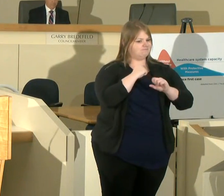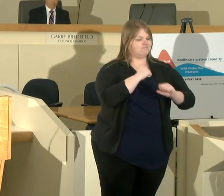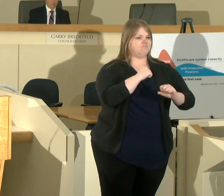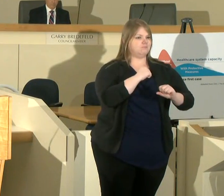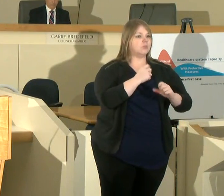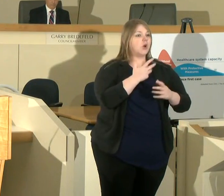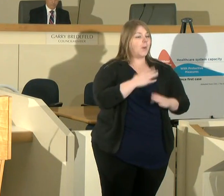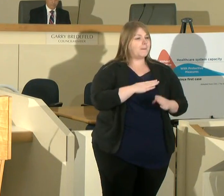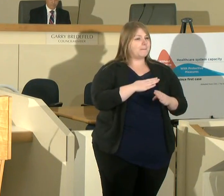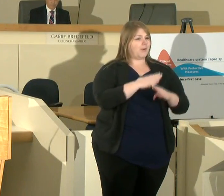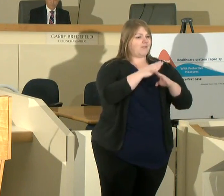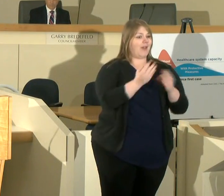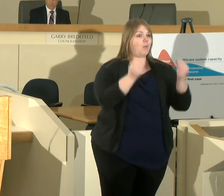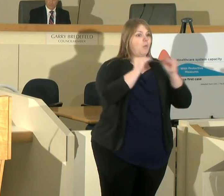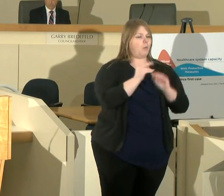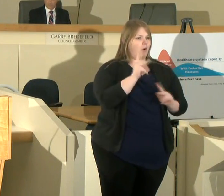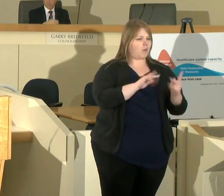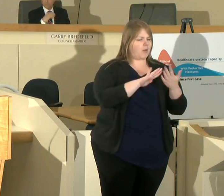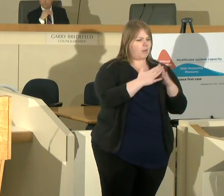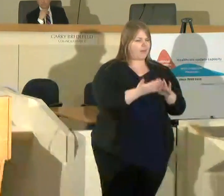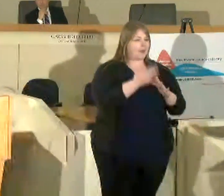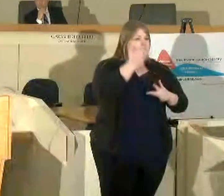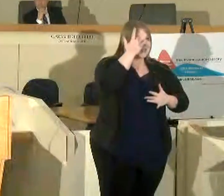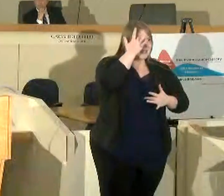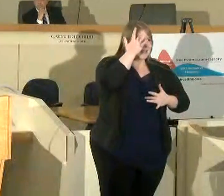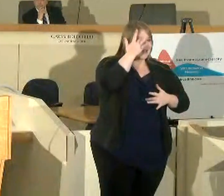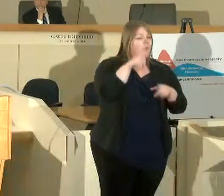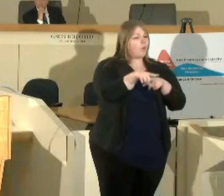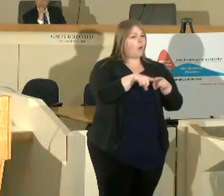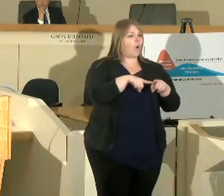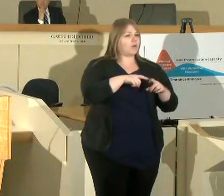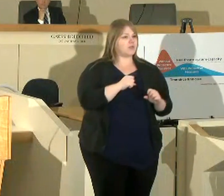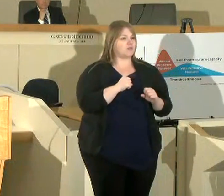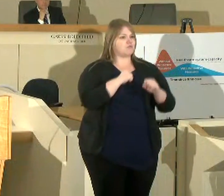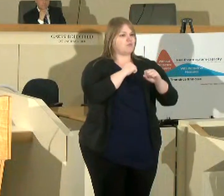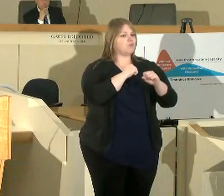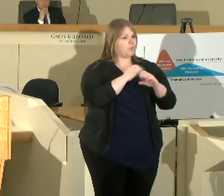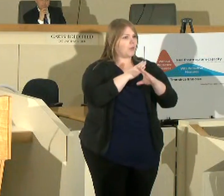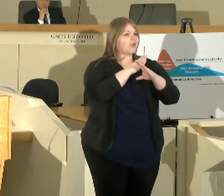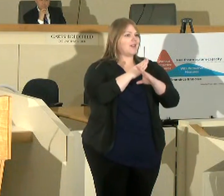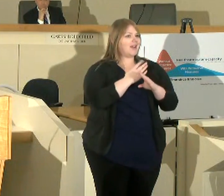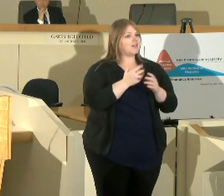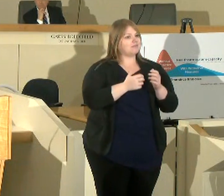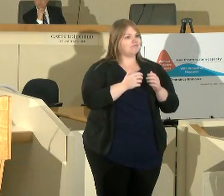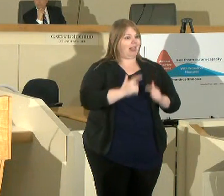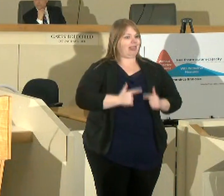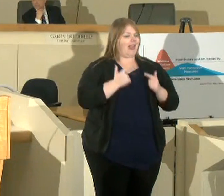people from coming down with the virus and to protect the lives of our most vulnerable citizens